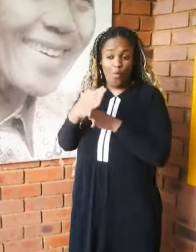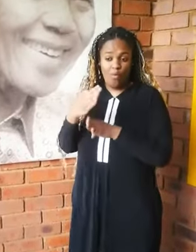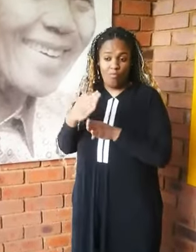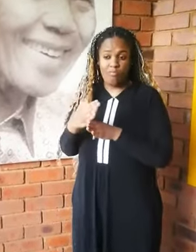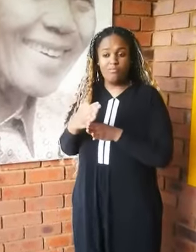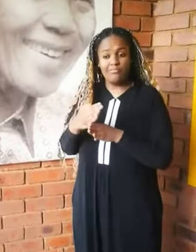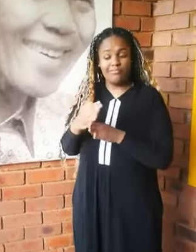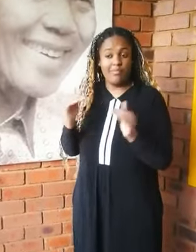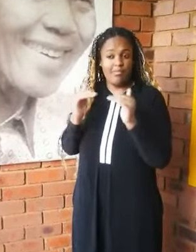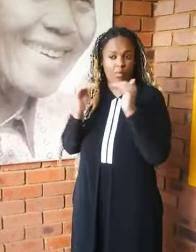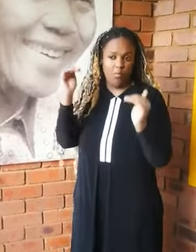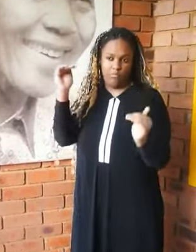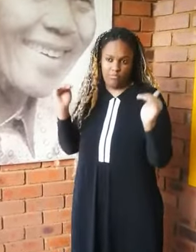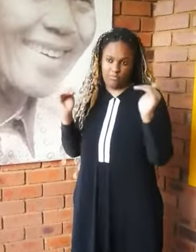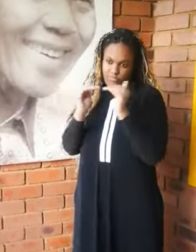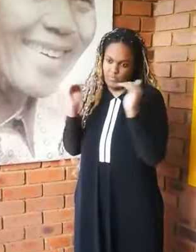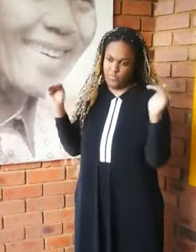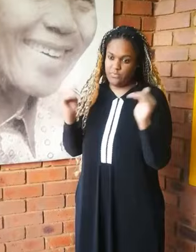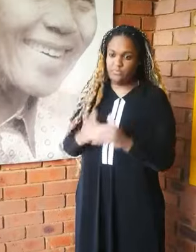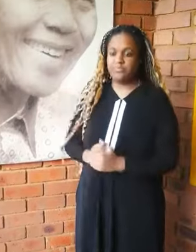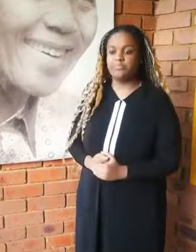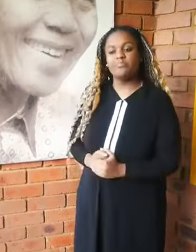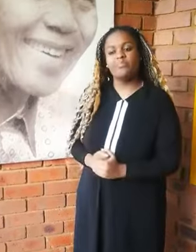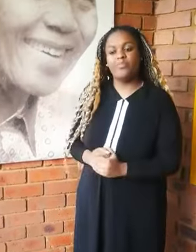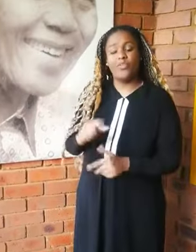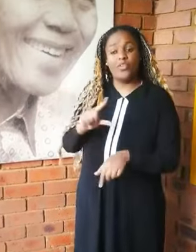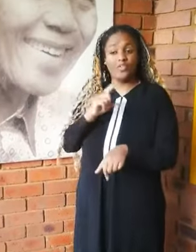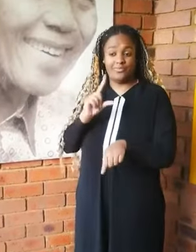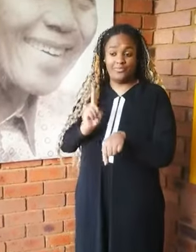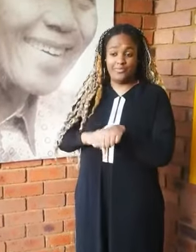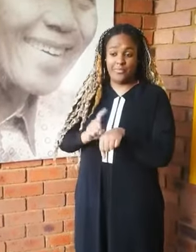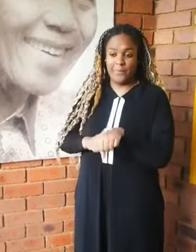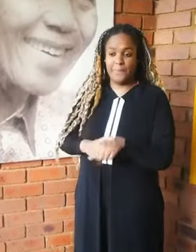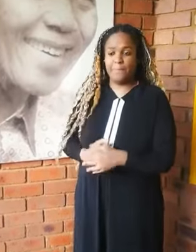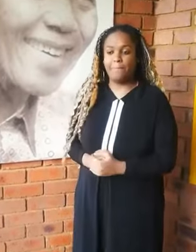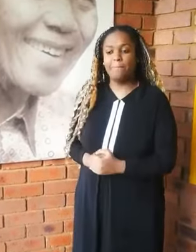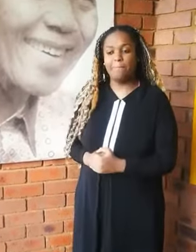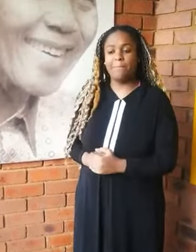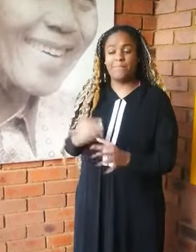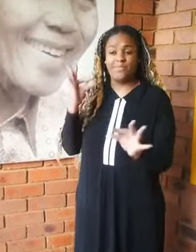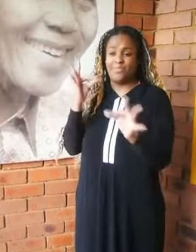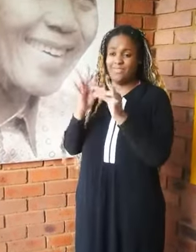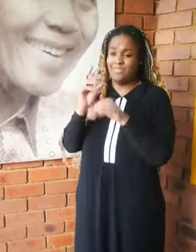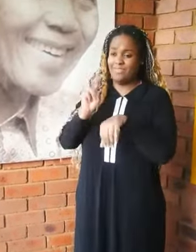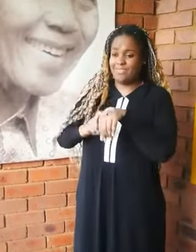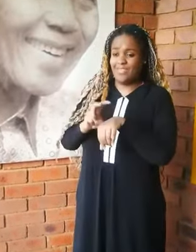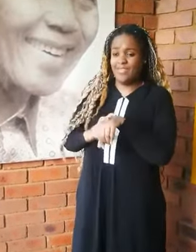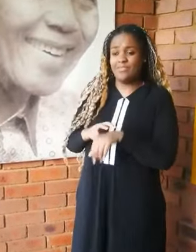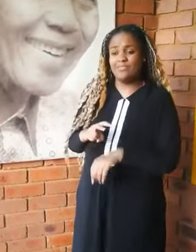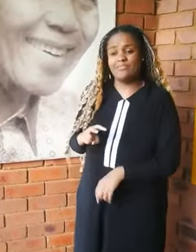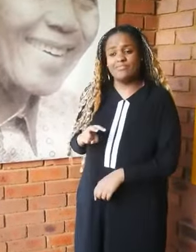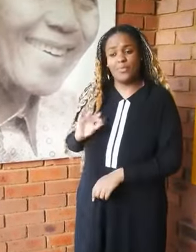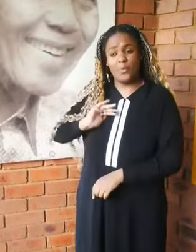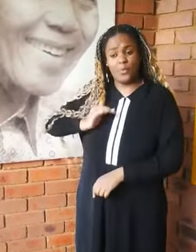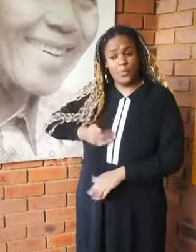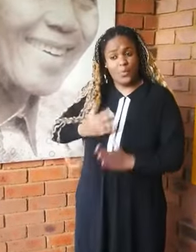girls with disabilities remain at the margins of decision-making and work on gender equality.